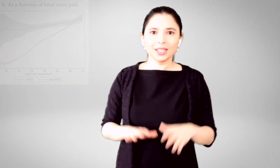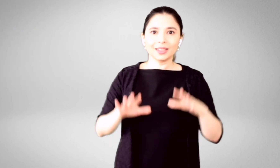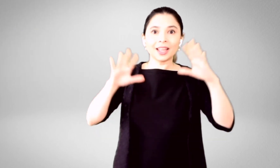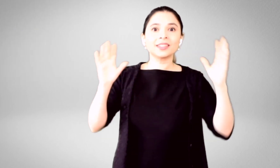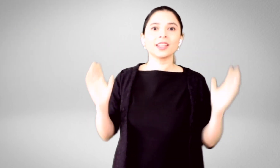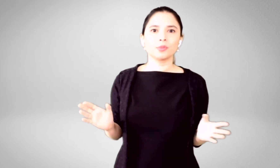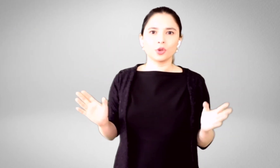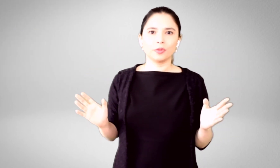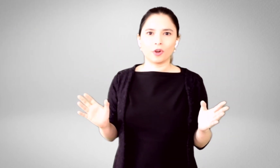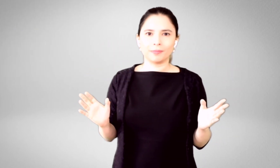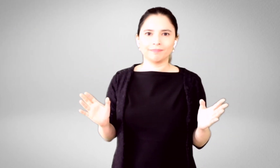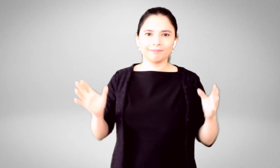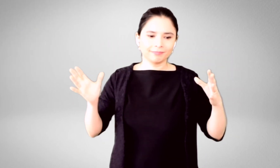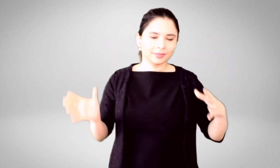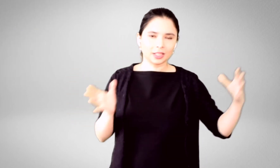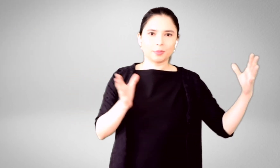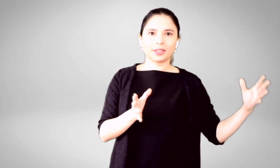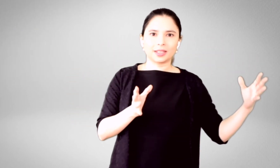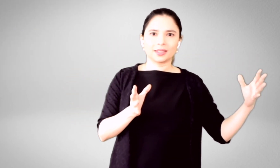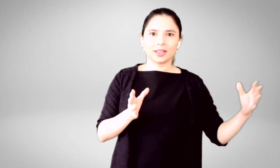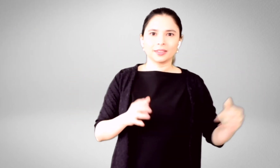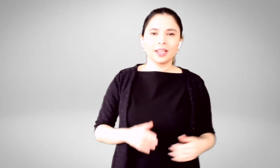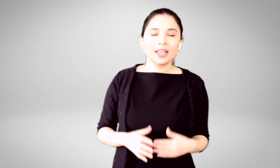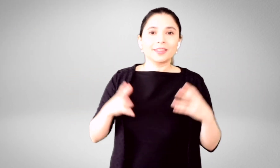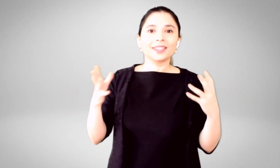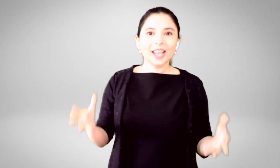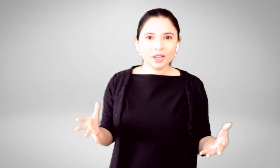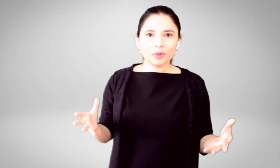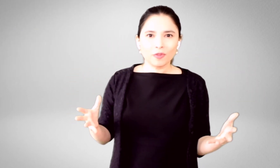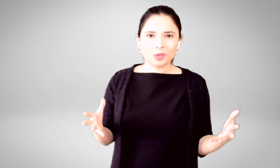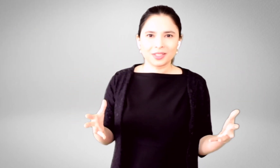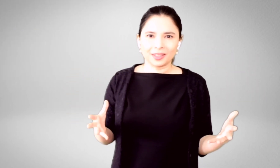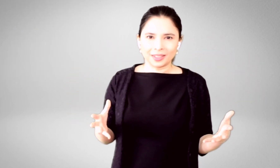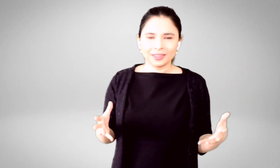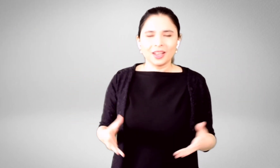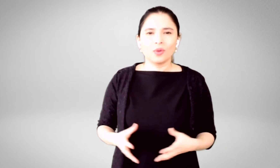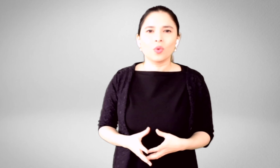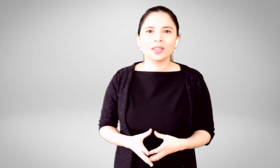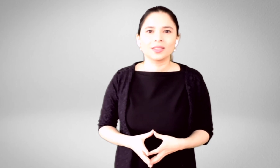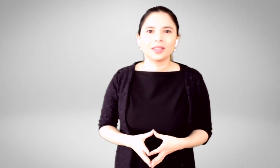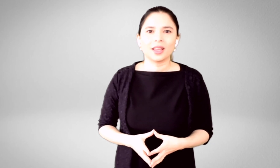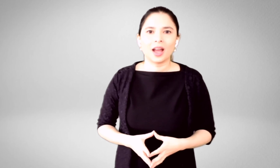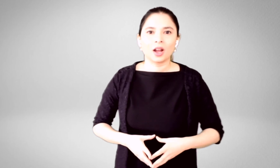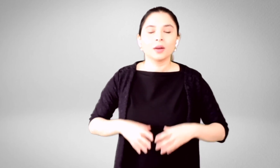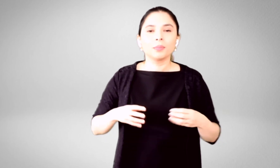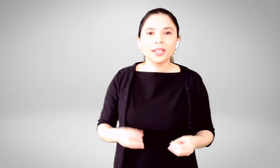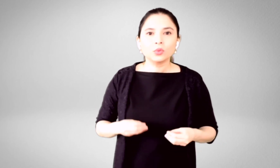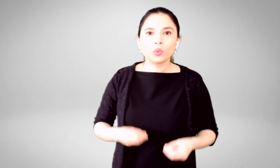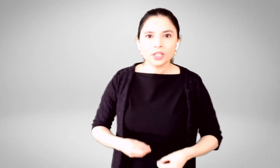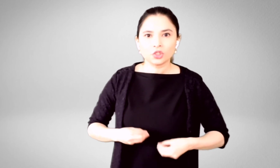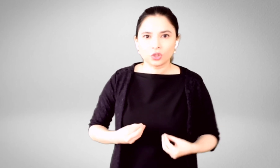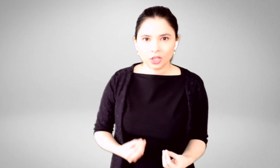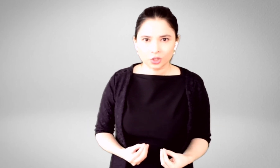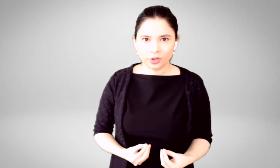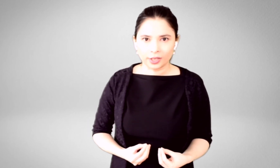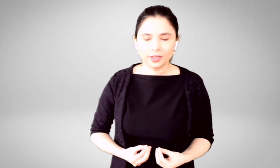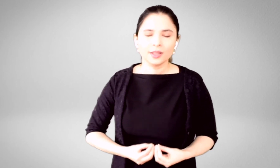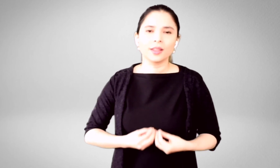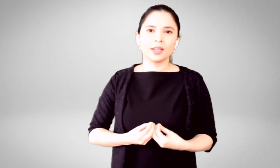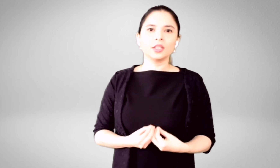That's the MTO reform. Let's put that aside. The second reformer study was a complete restructuring that